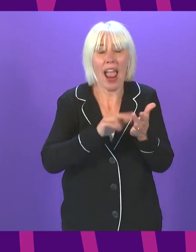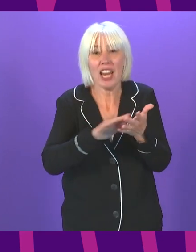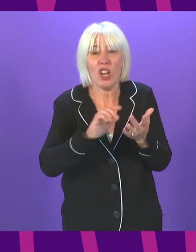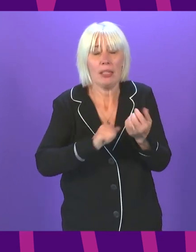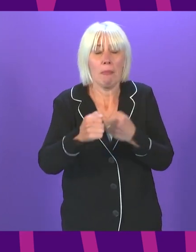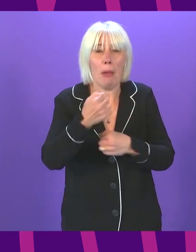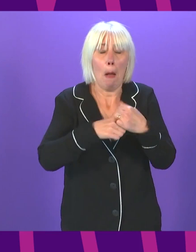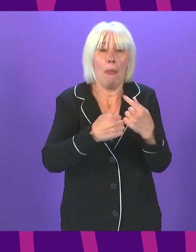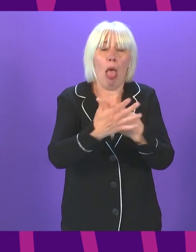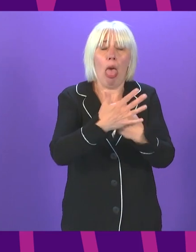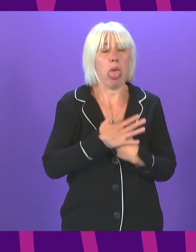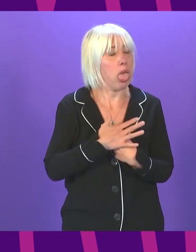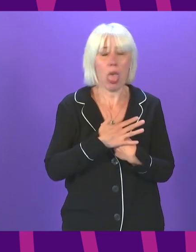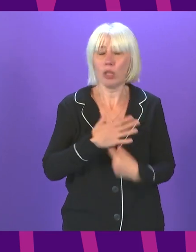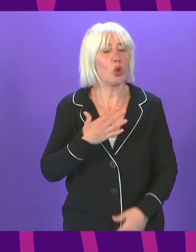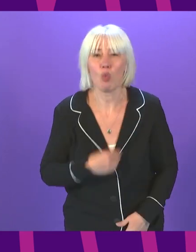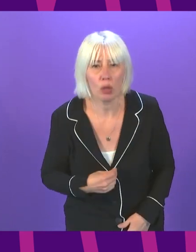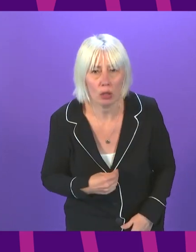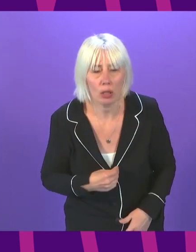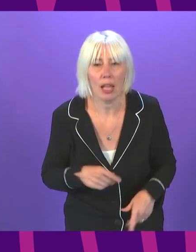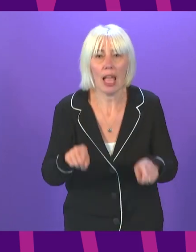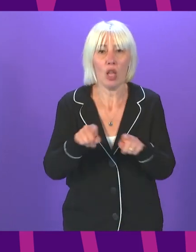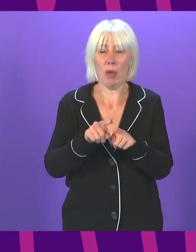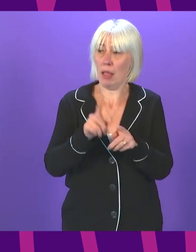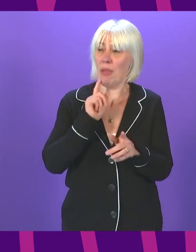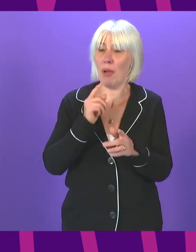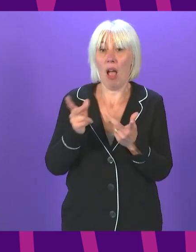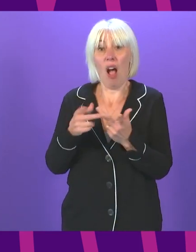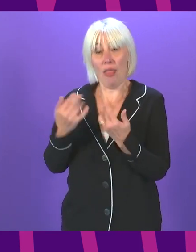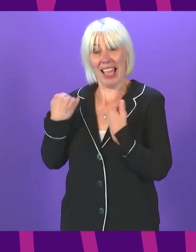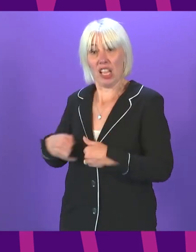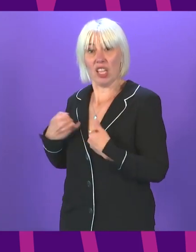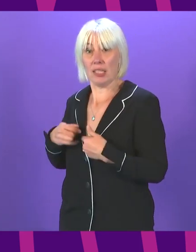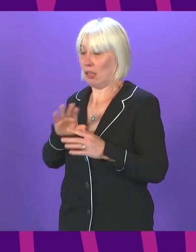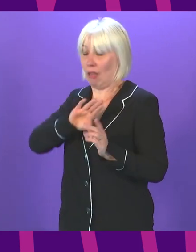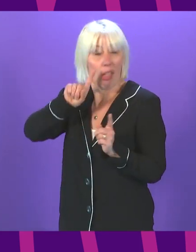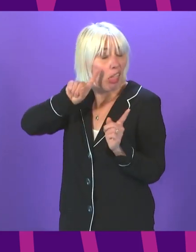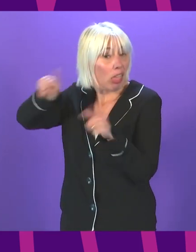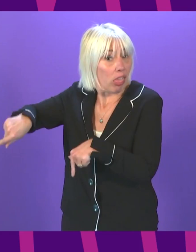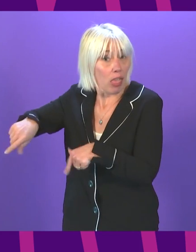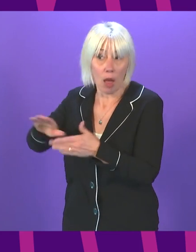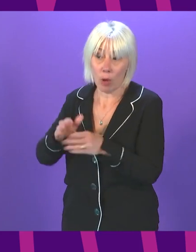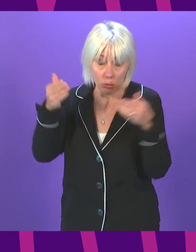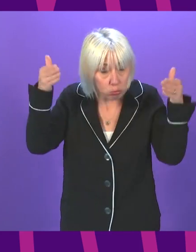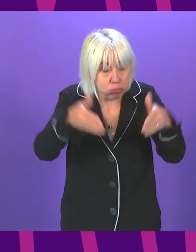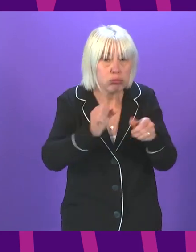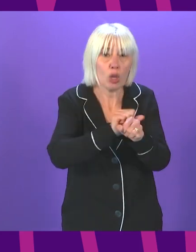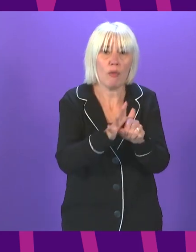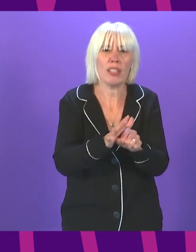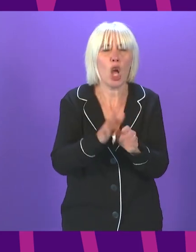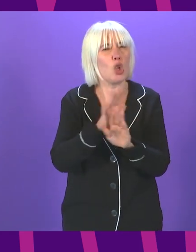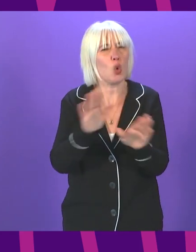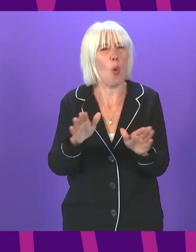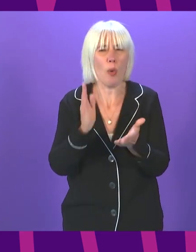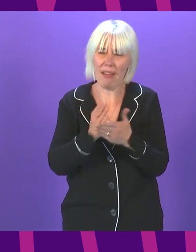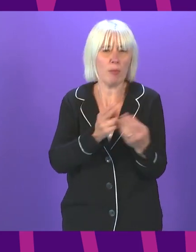so that we see people with other conditions not being treated timidly either. So it would be a really irresponsible politician that